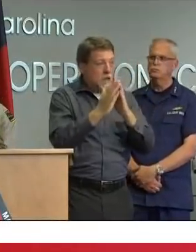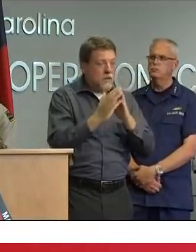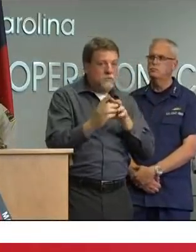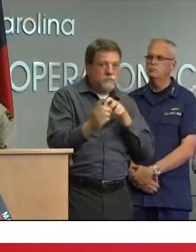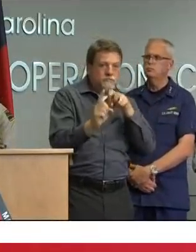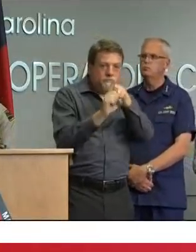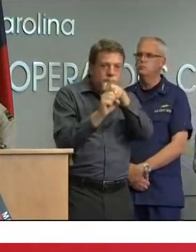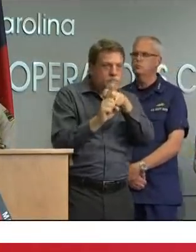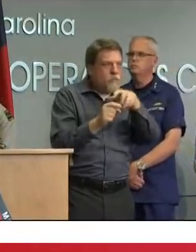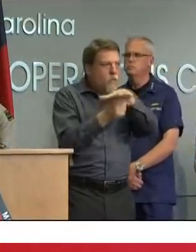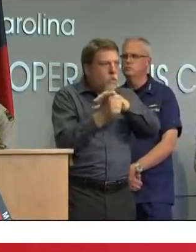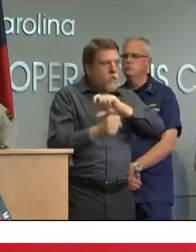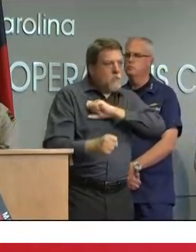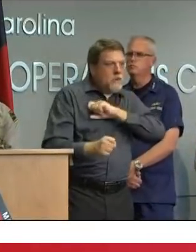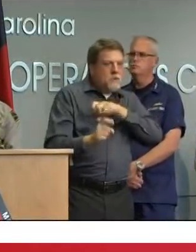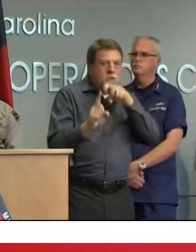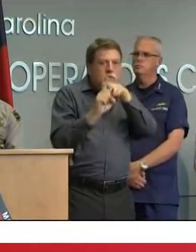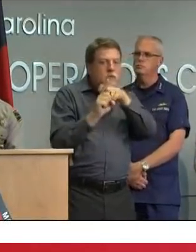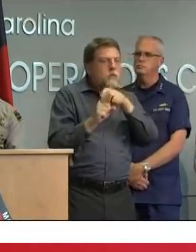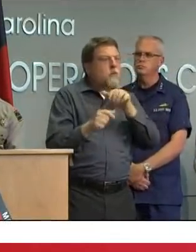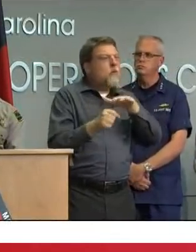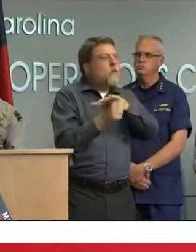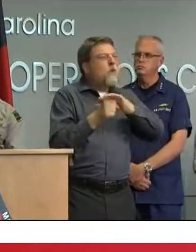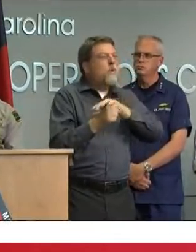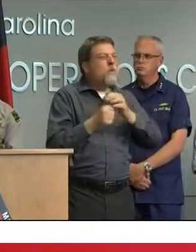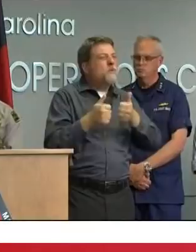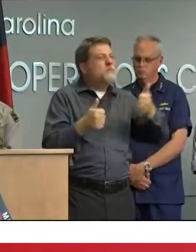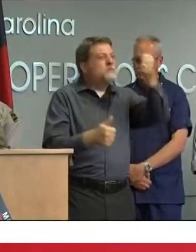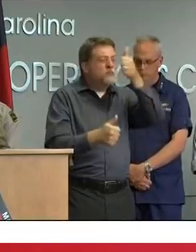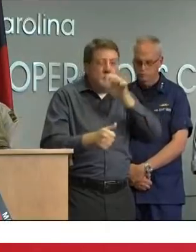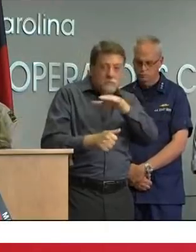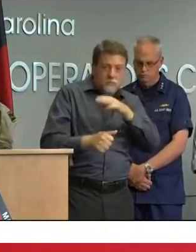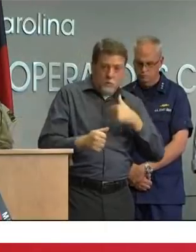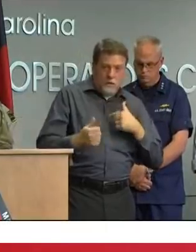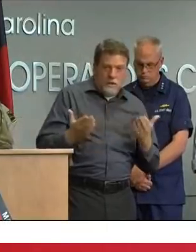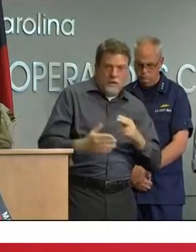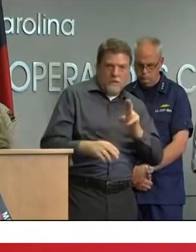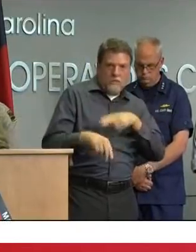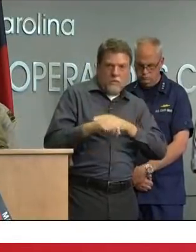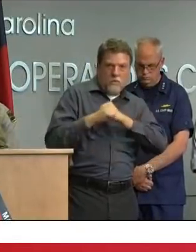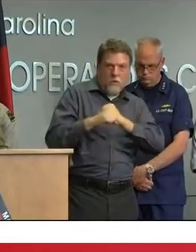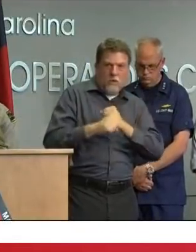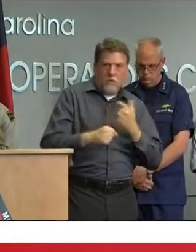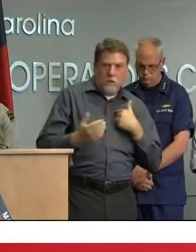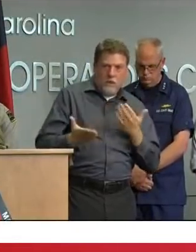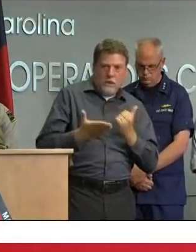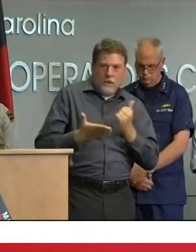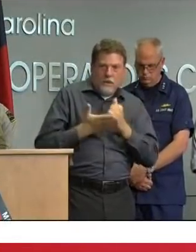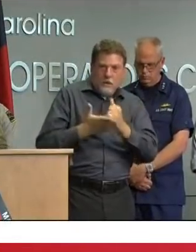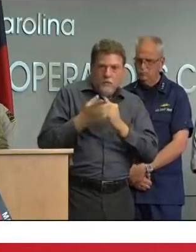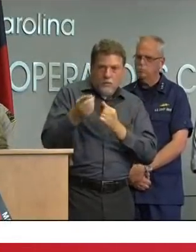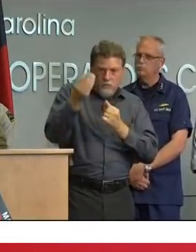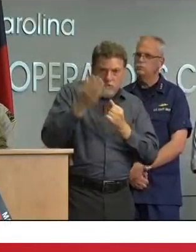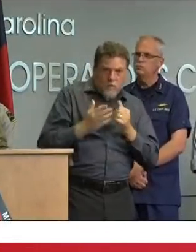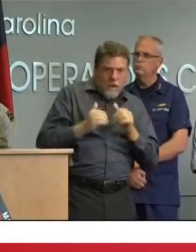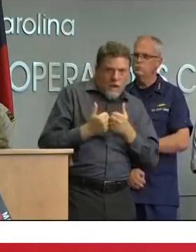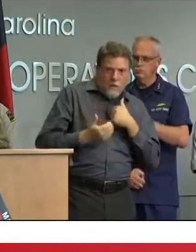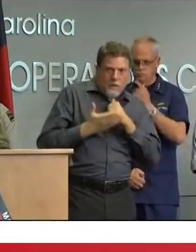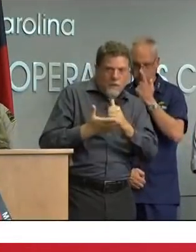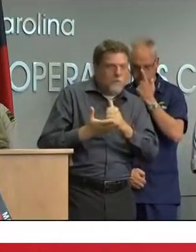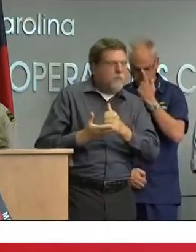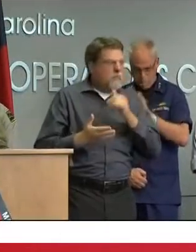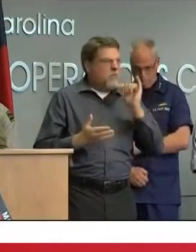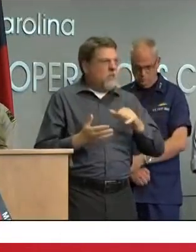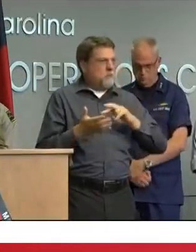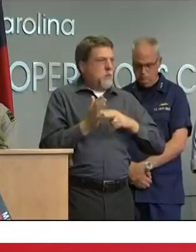in order to speed that response that response uh network if you will uh down at the local level so we're going to be surging forward